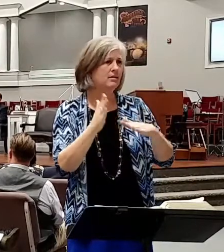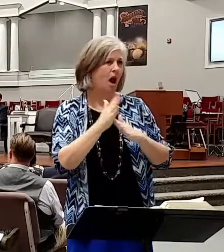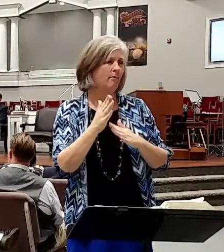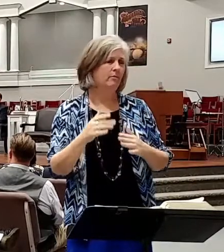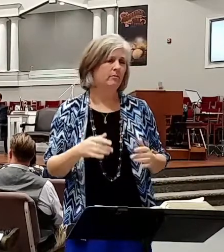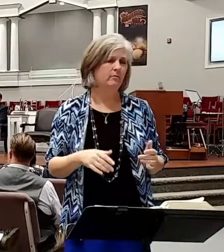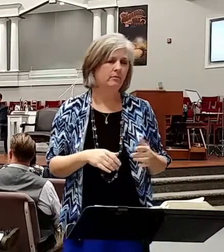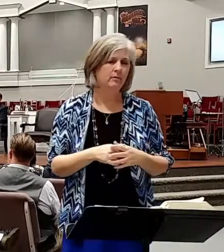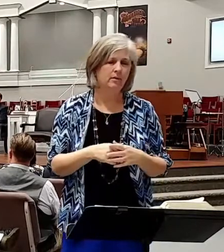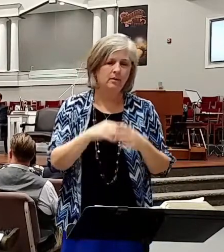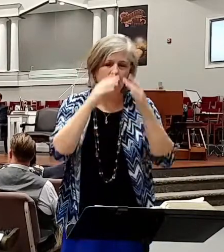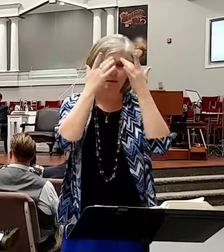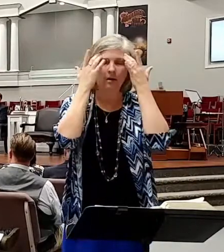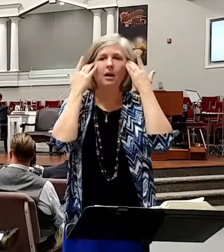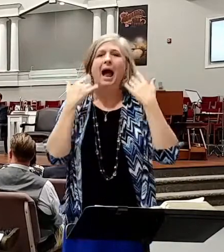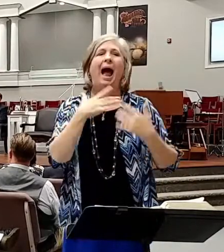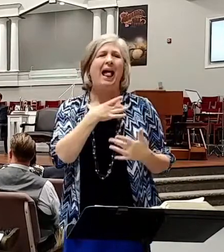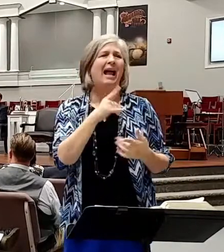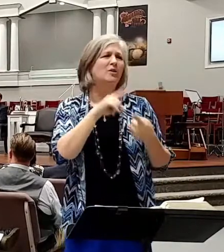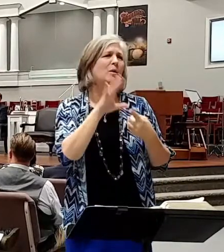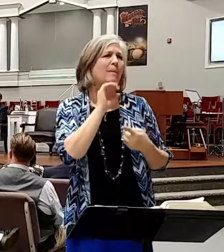I'd like to be frank, but Frank's back home in our church. But anyway,